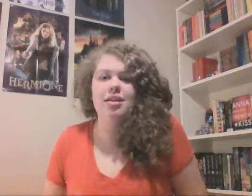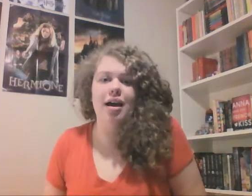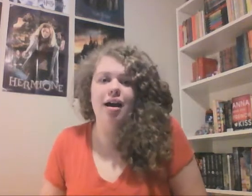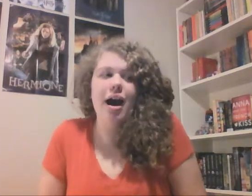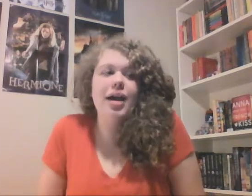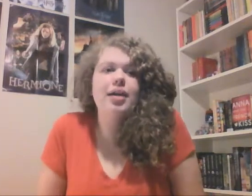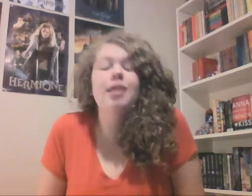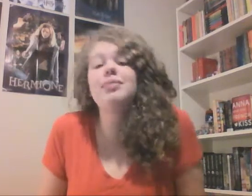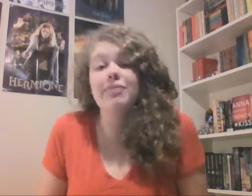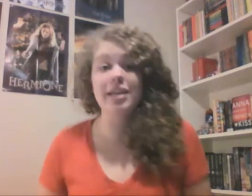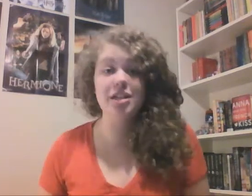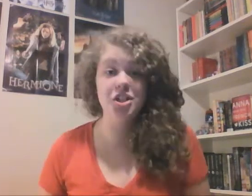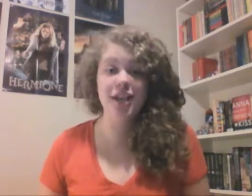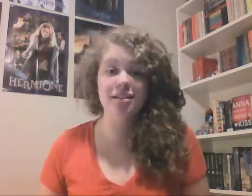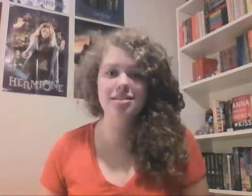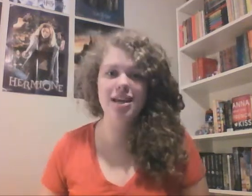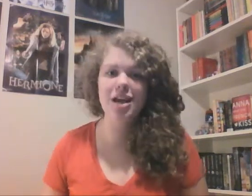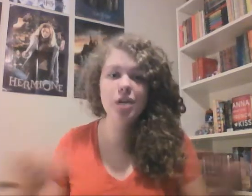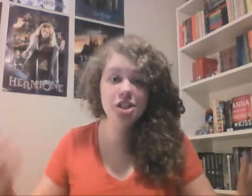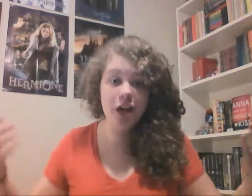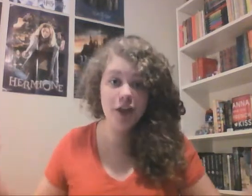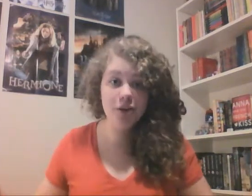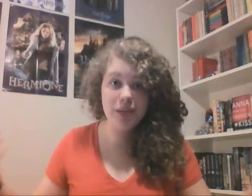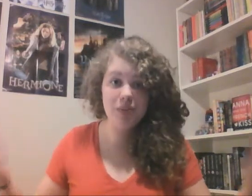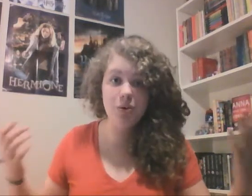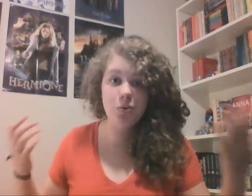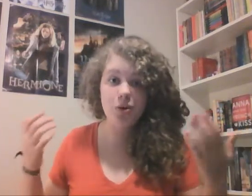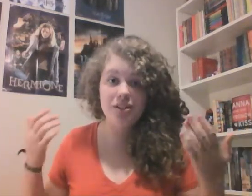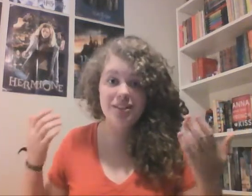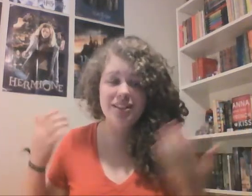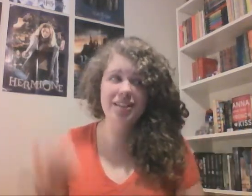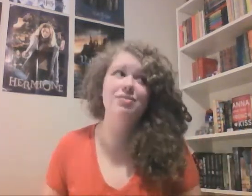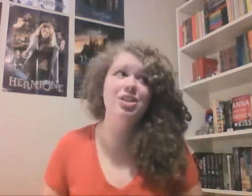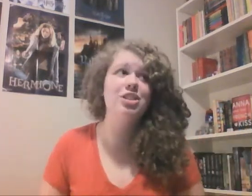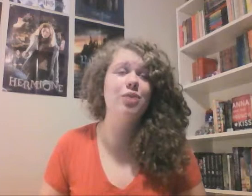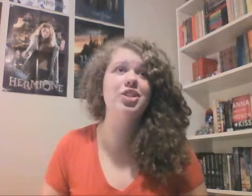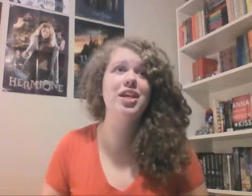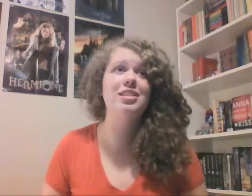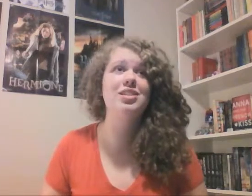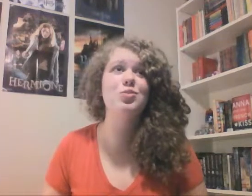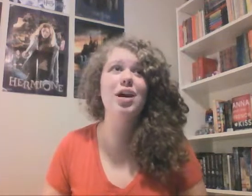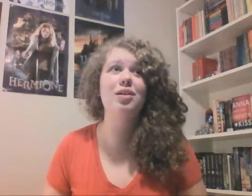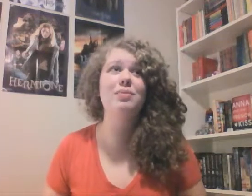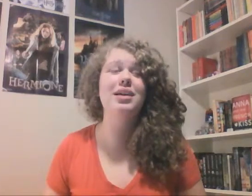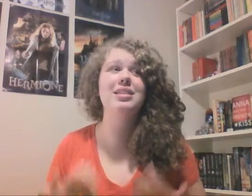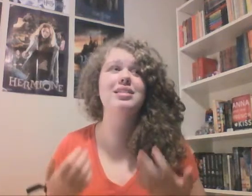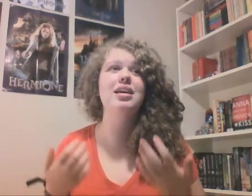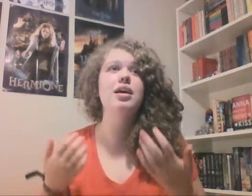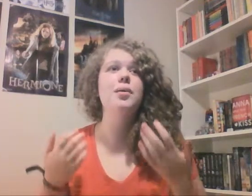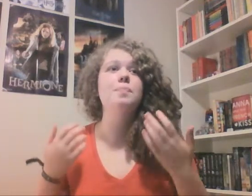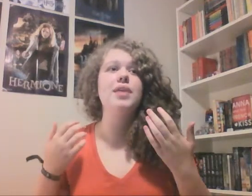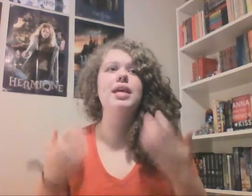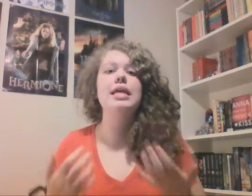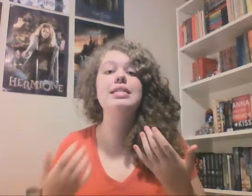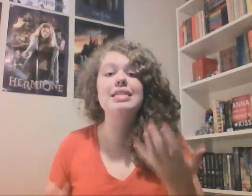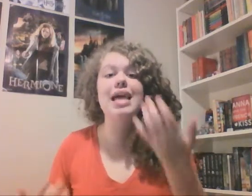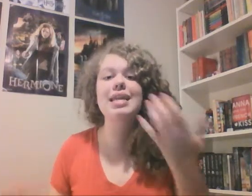yeah, I am giving it a chance. And I wish other people would give this show a chance as well, because it is getting